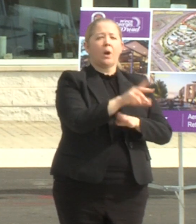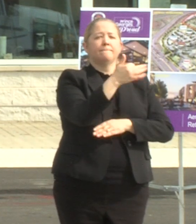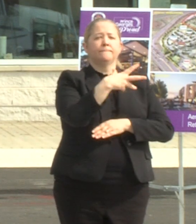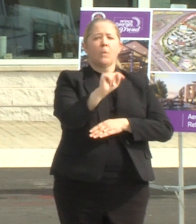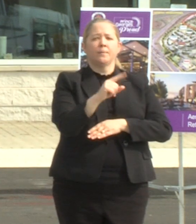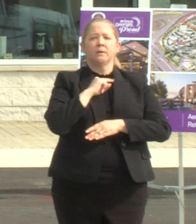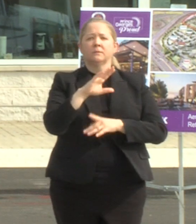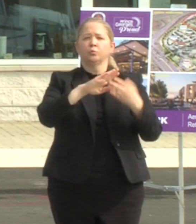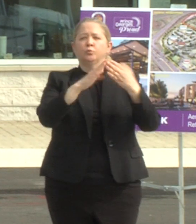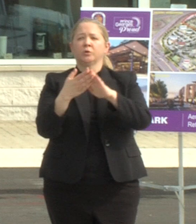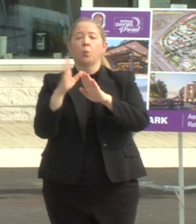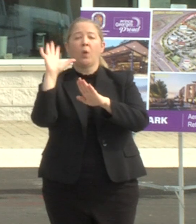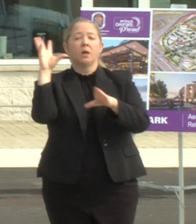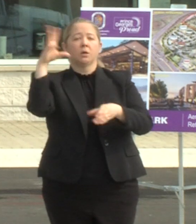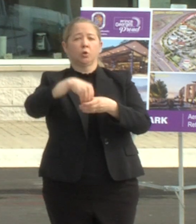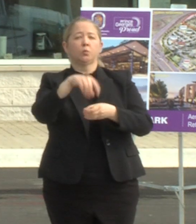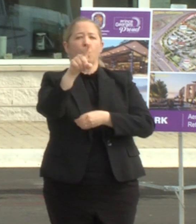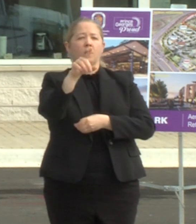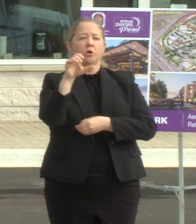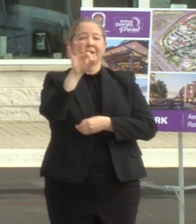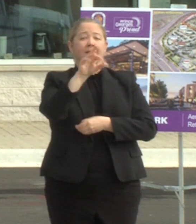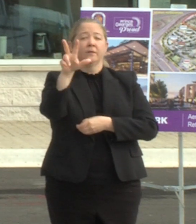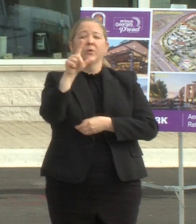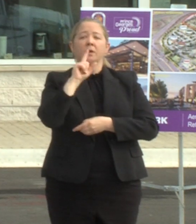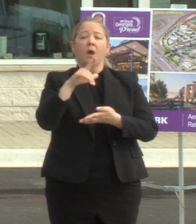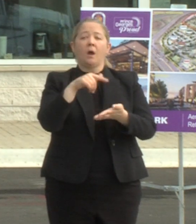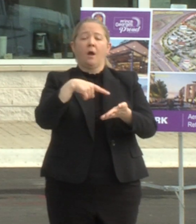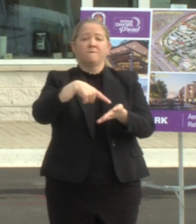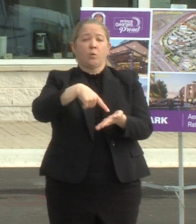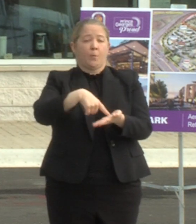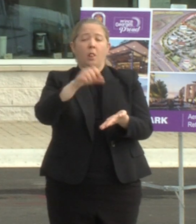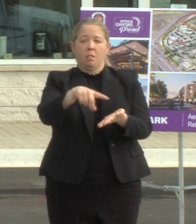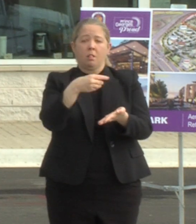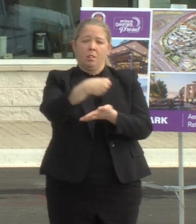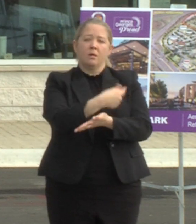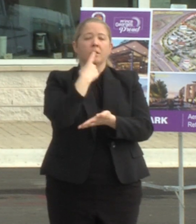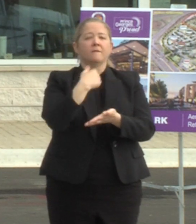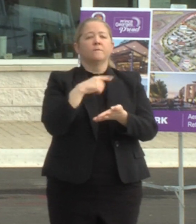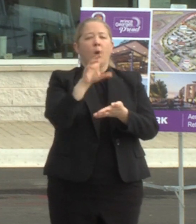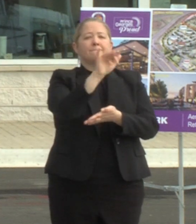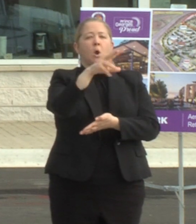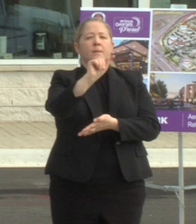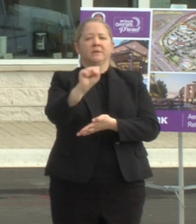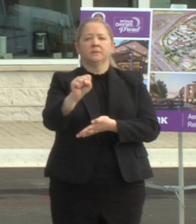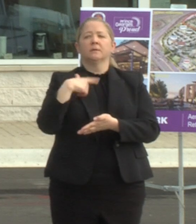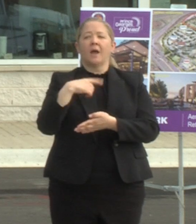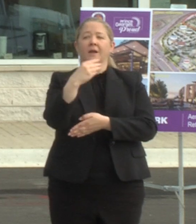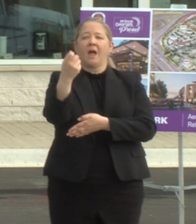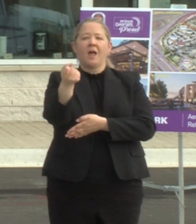that will include 193 affordable apartments and 11 000 square feet of retail space